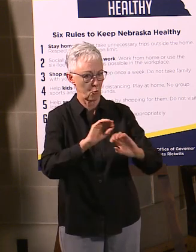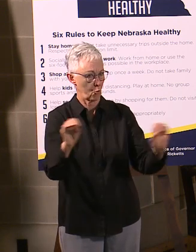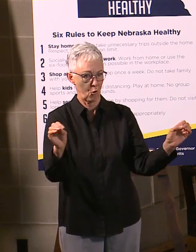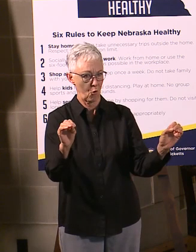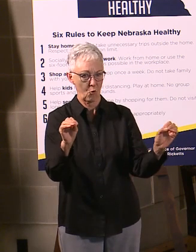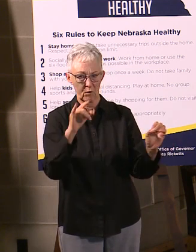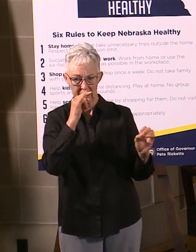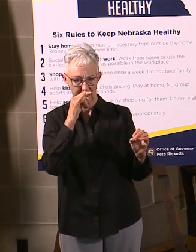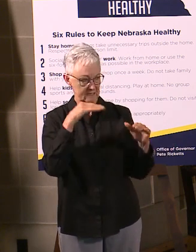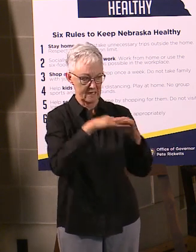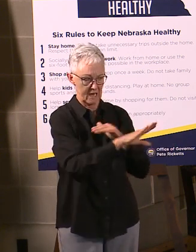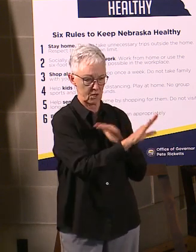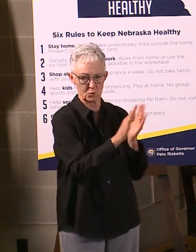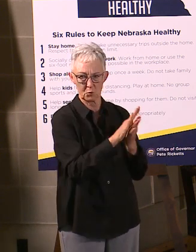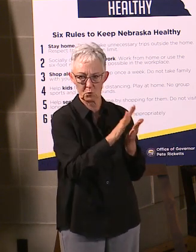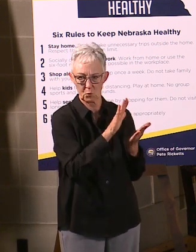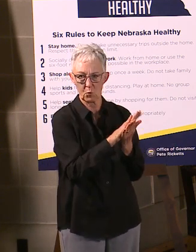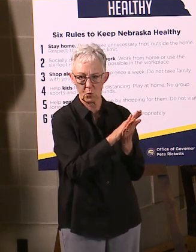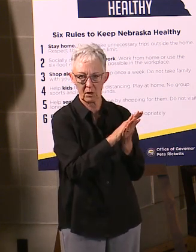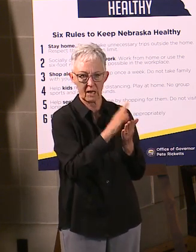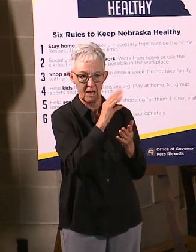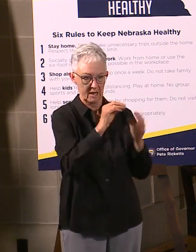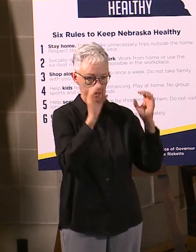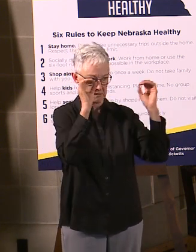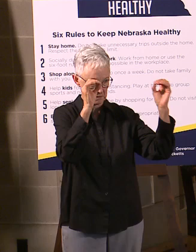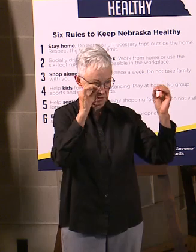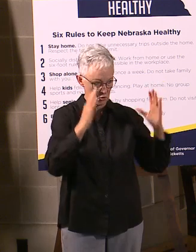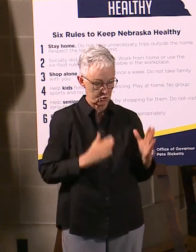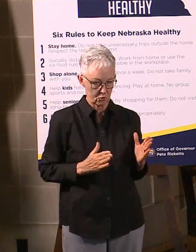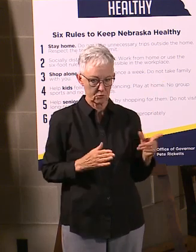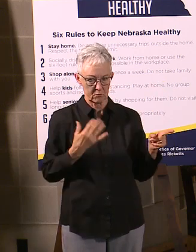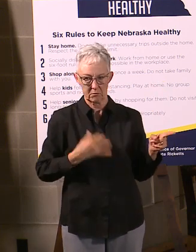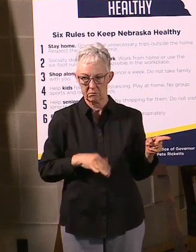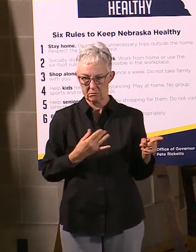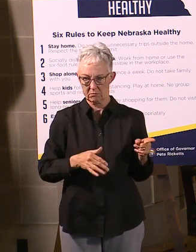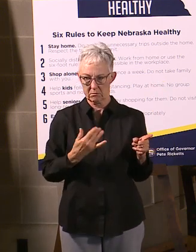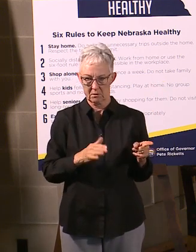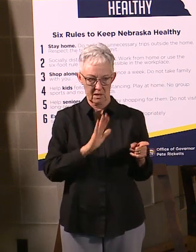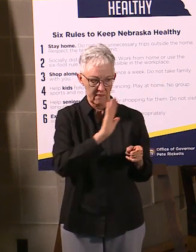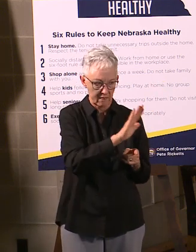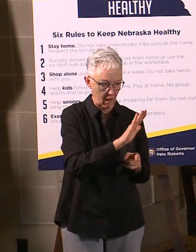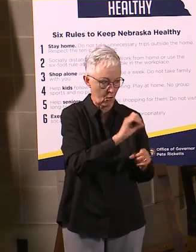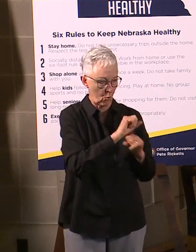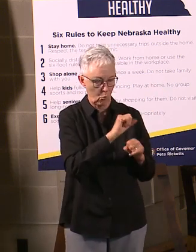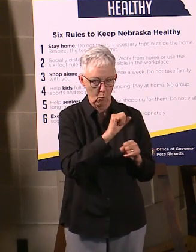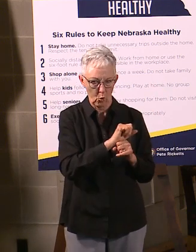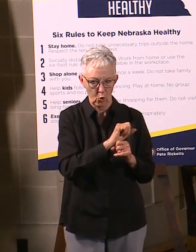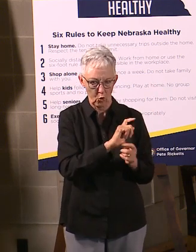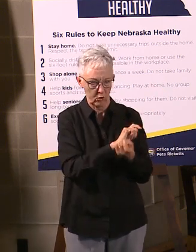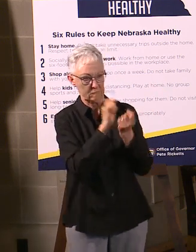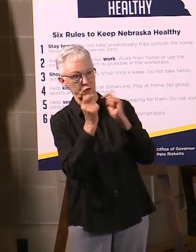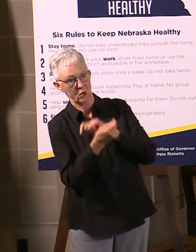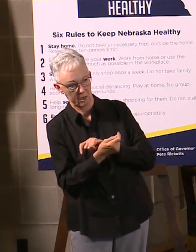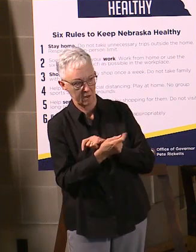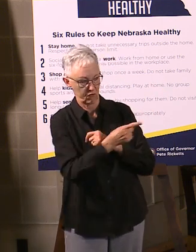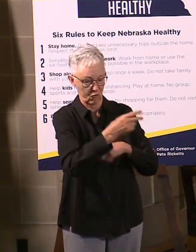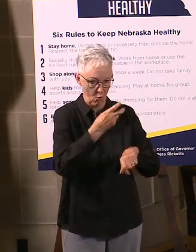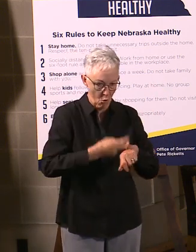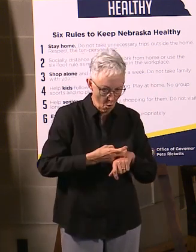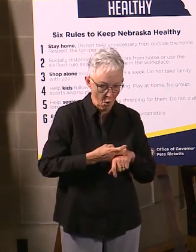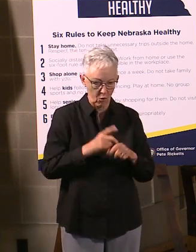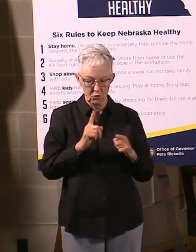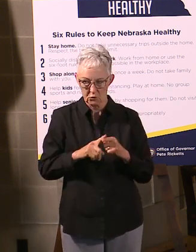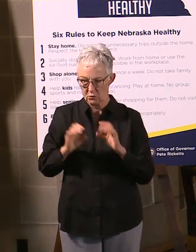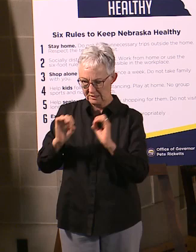And our teachers are, again, playing a front line role here, a critical, necessary, important role, with regard to how we continue